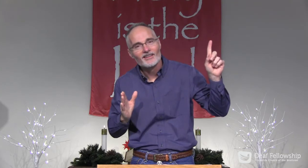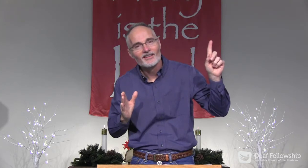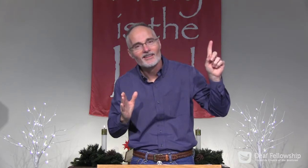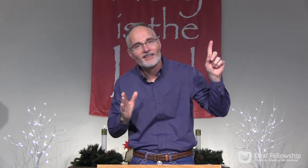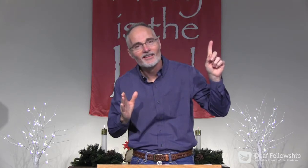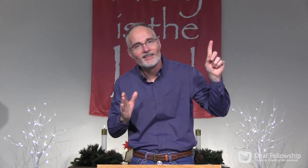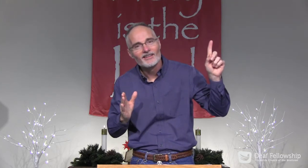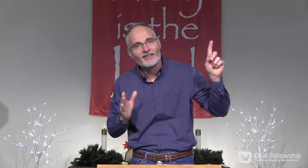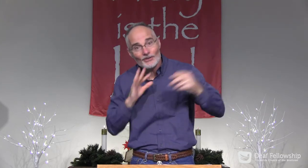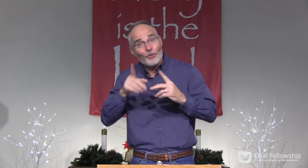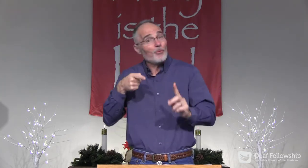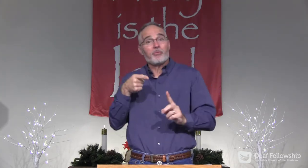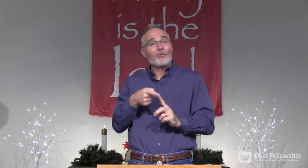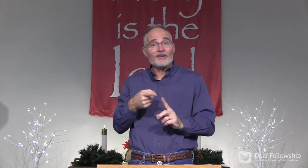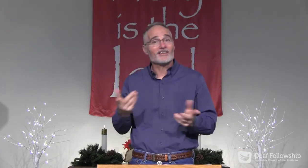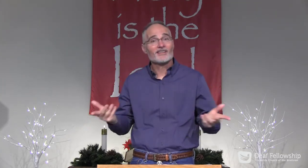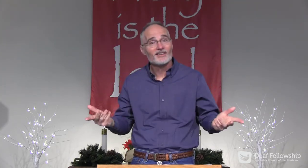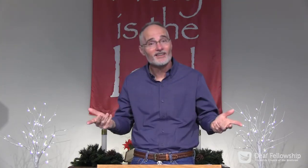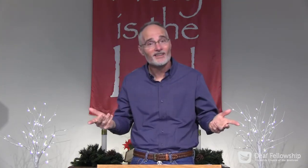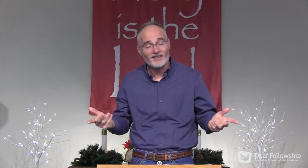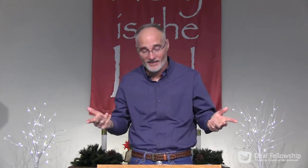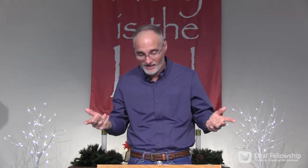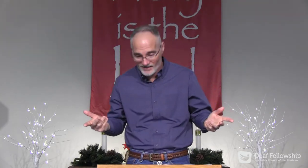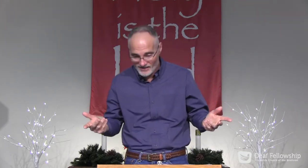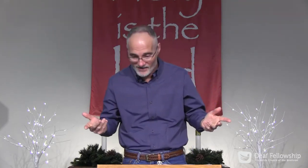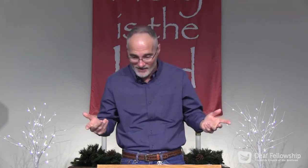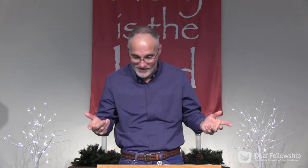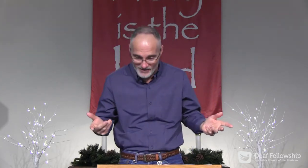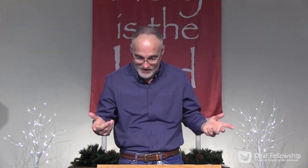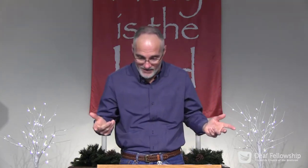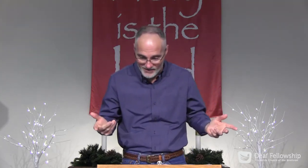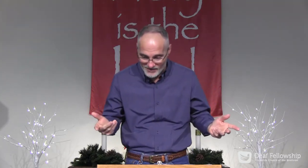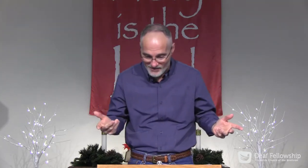with God. I mean, that was the whole point of Him coming.